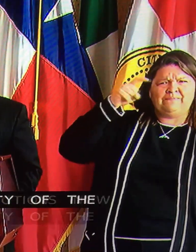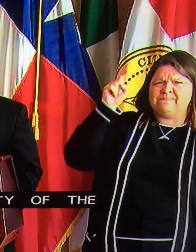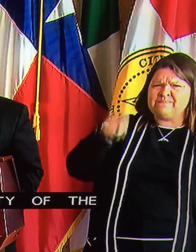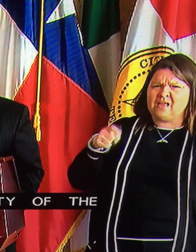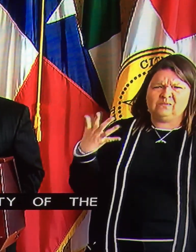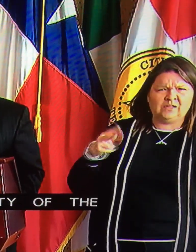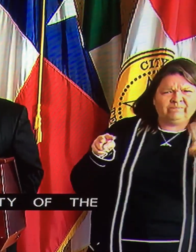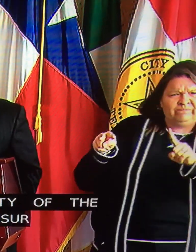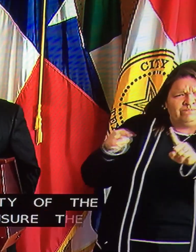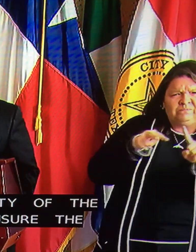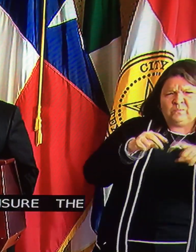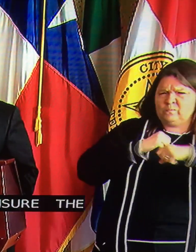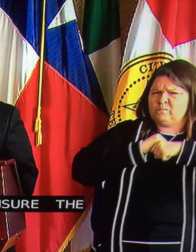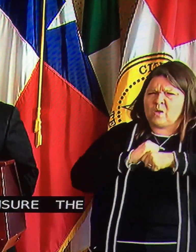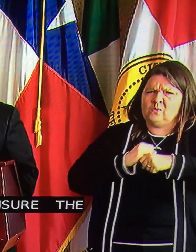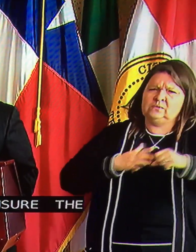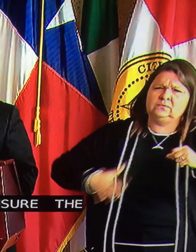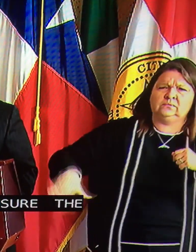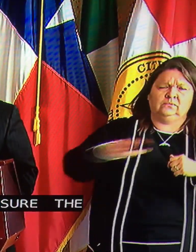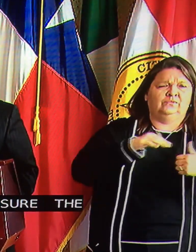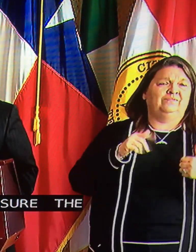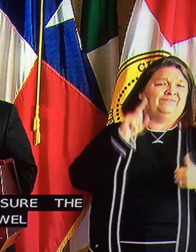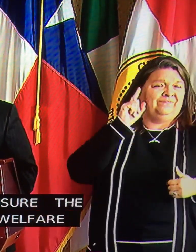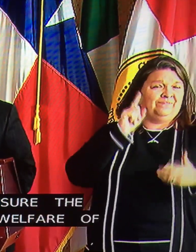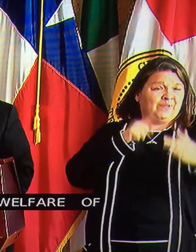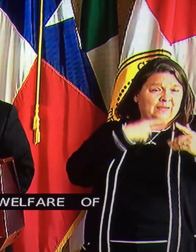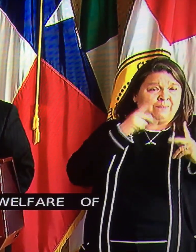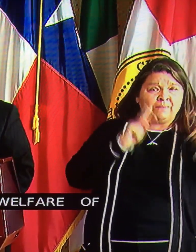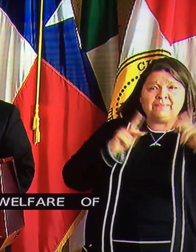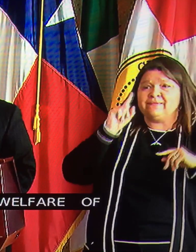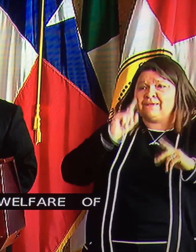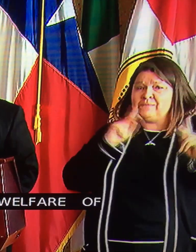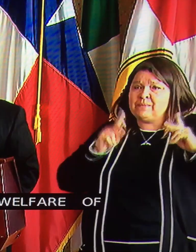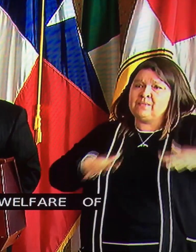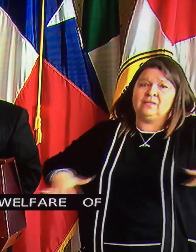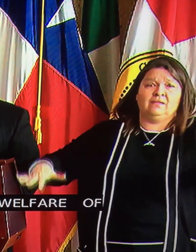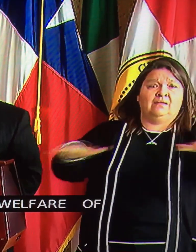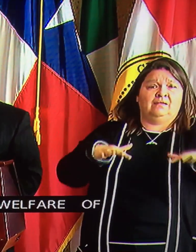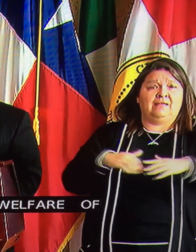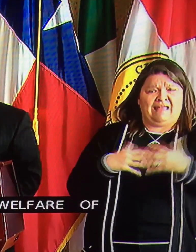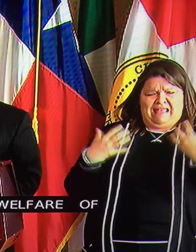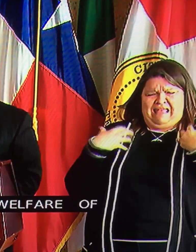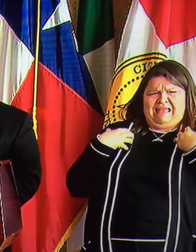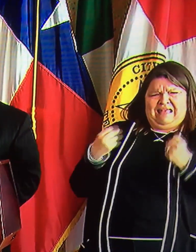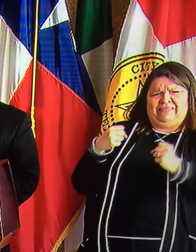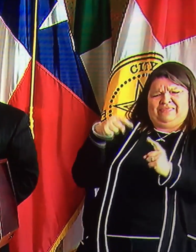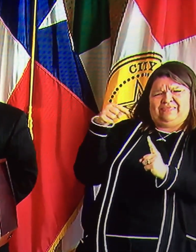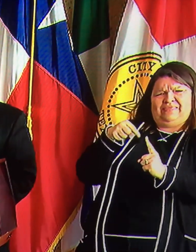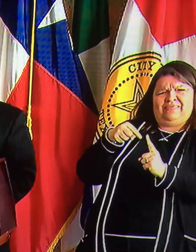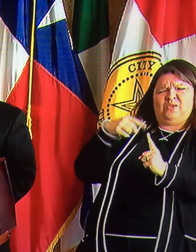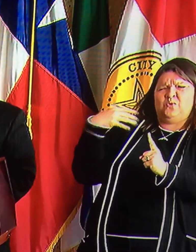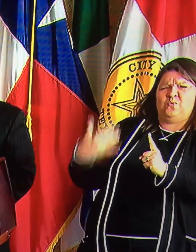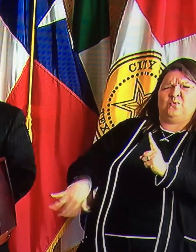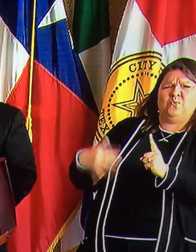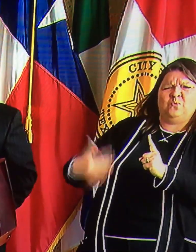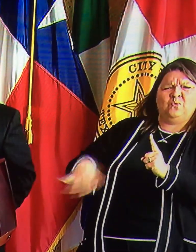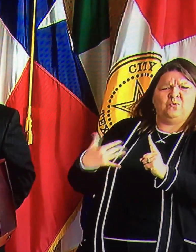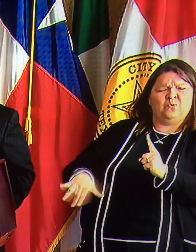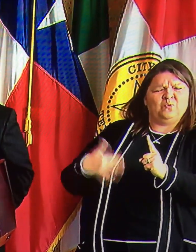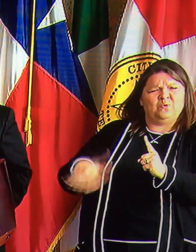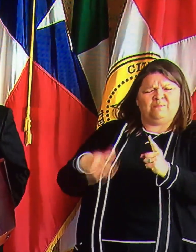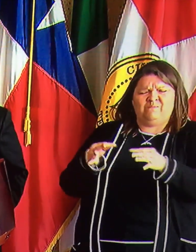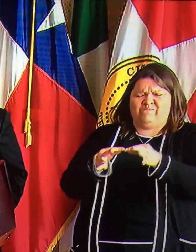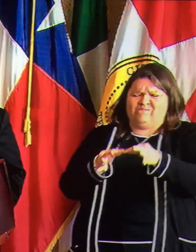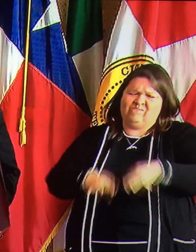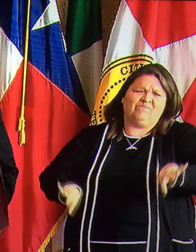and welfare of our residents. And public health has been at the core of our discussions over the